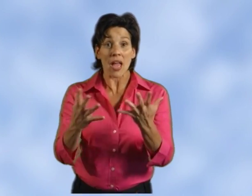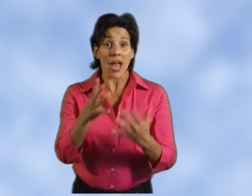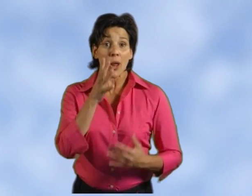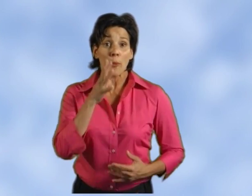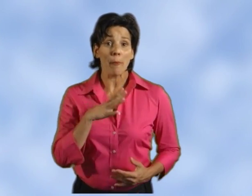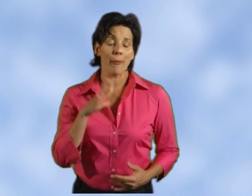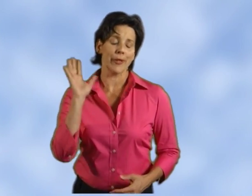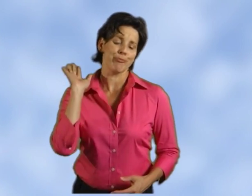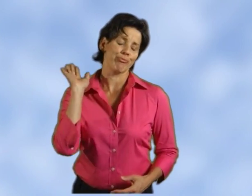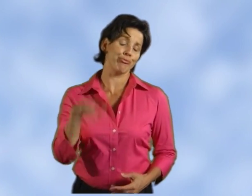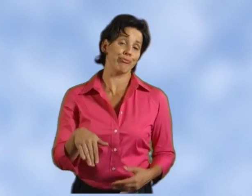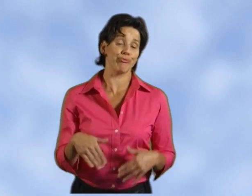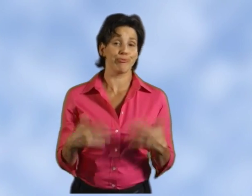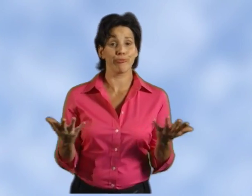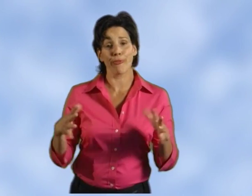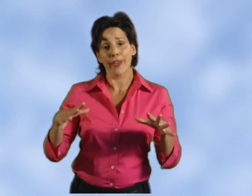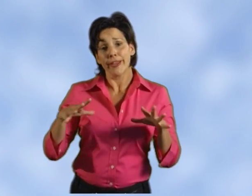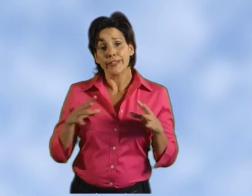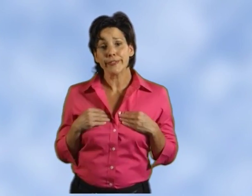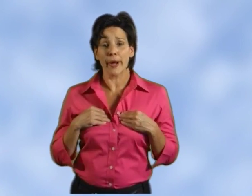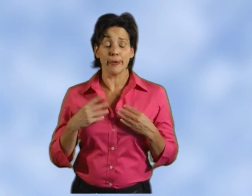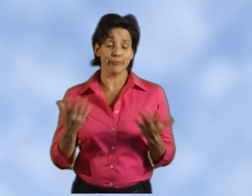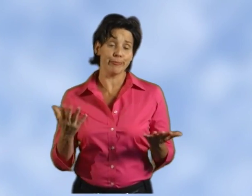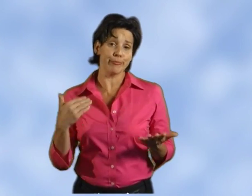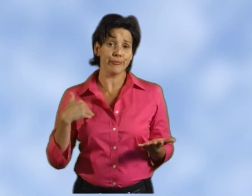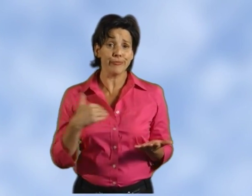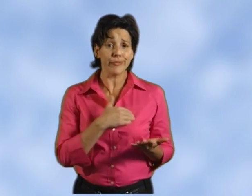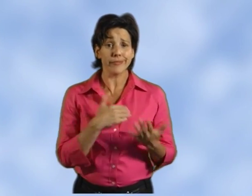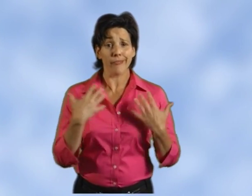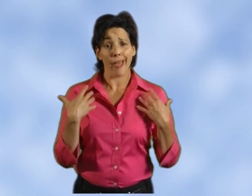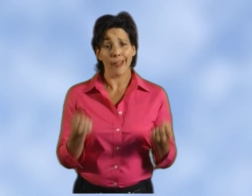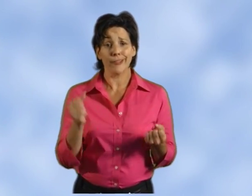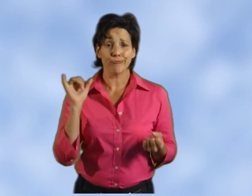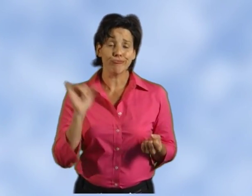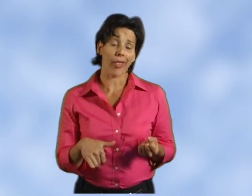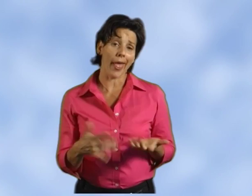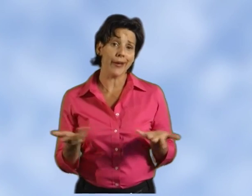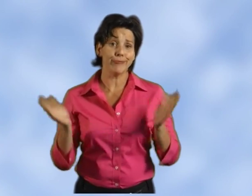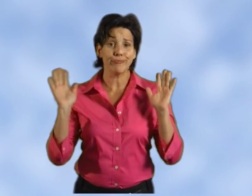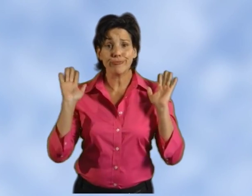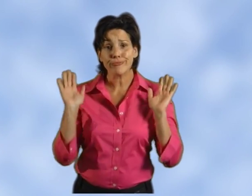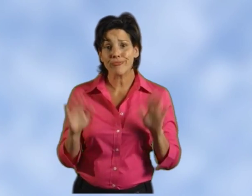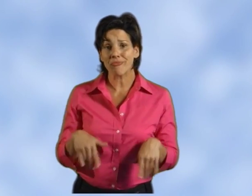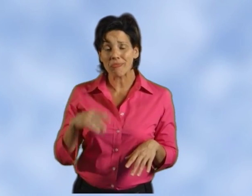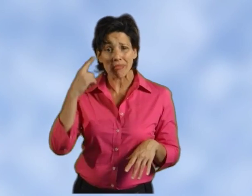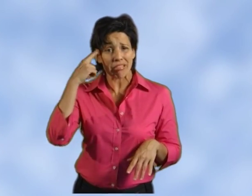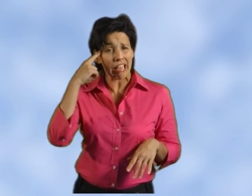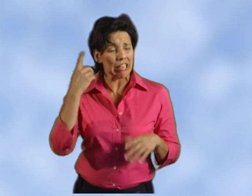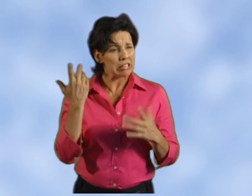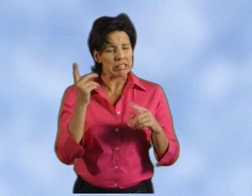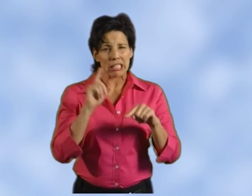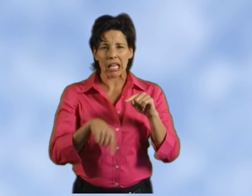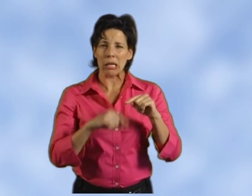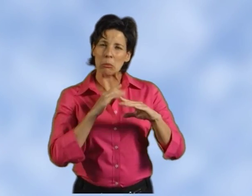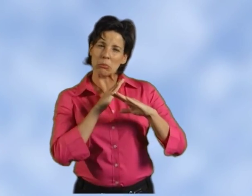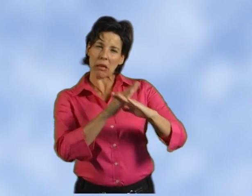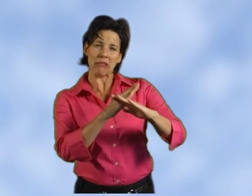Many women accept their breast health. Because they don't believe they can change their chances of staying healthy.